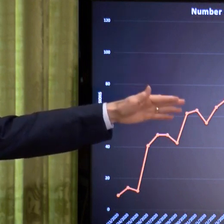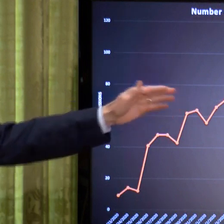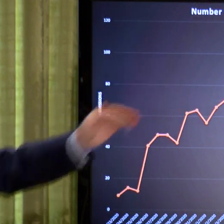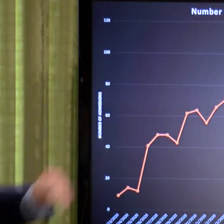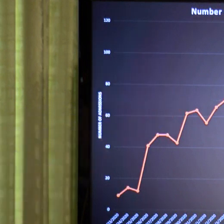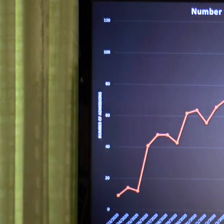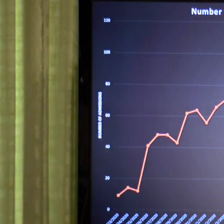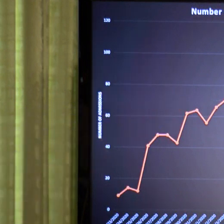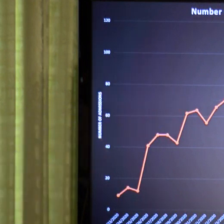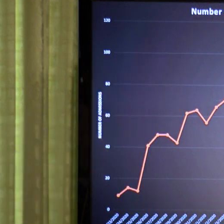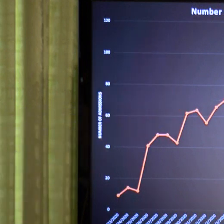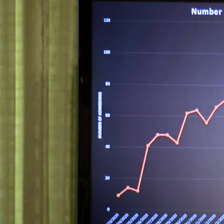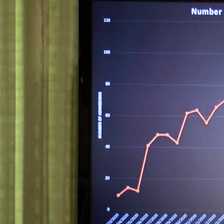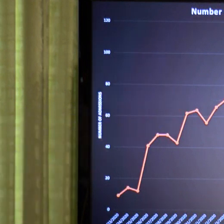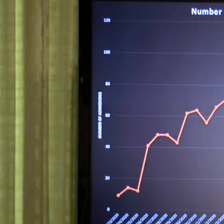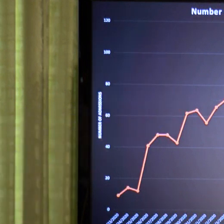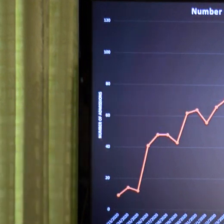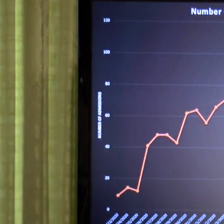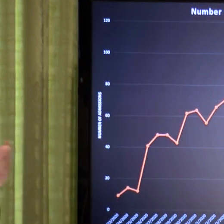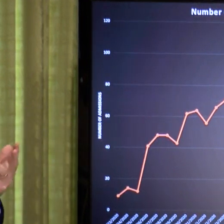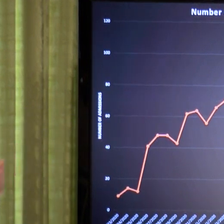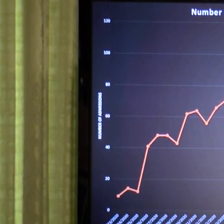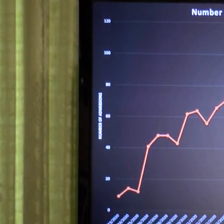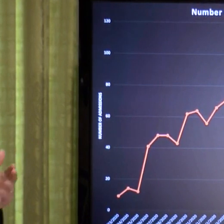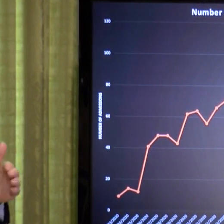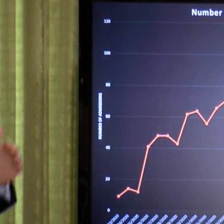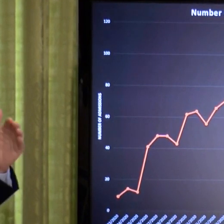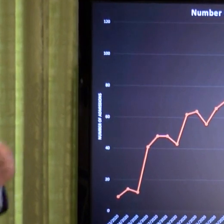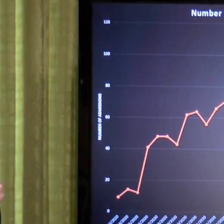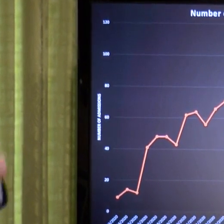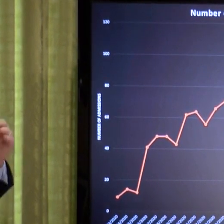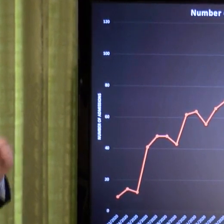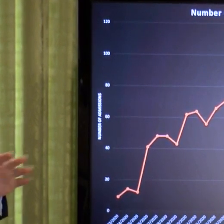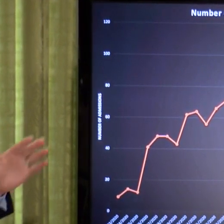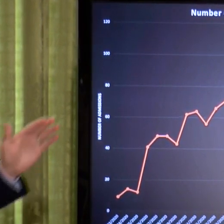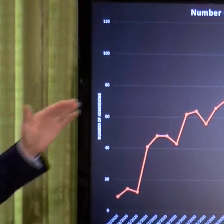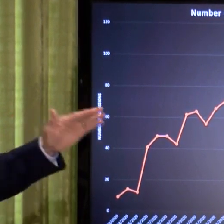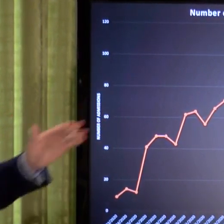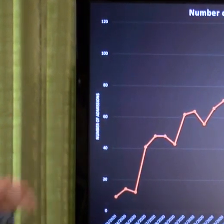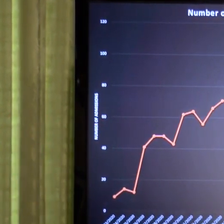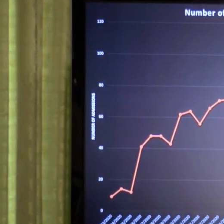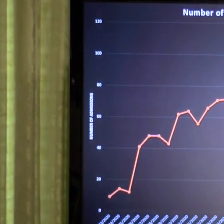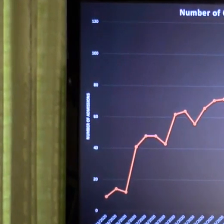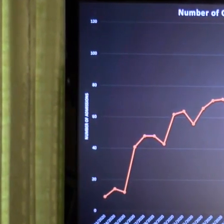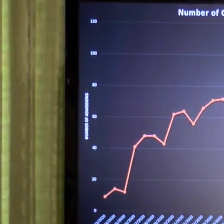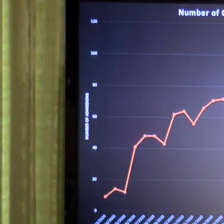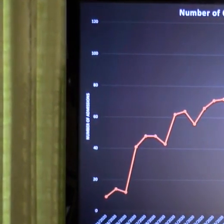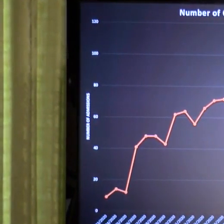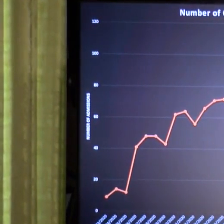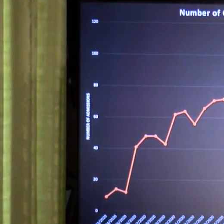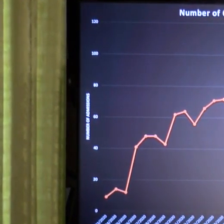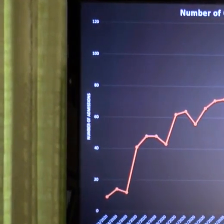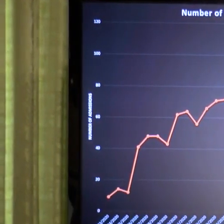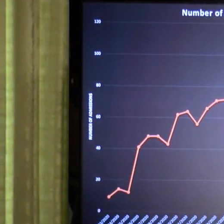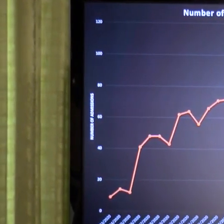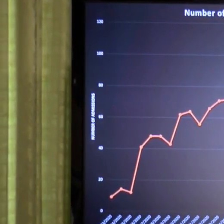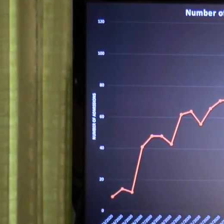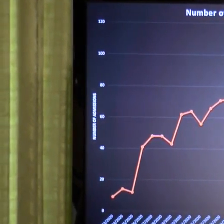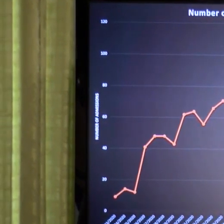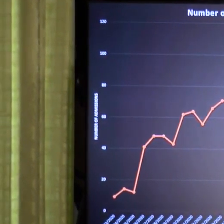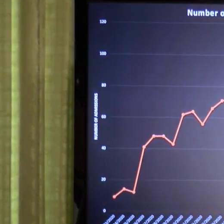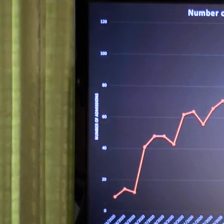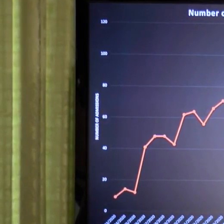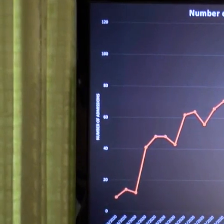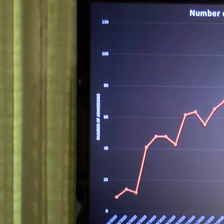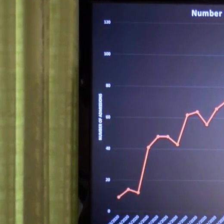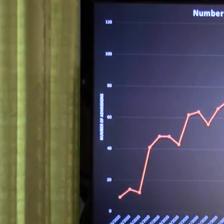that and a downward trend. This, they're going to go up and down a little bit, but I think that general trend is